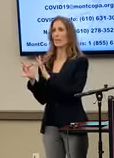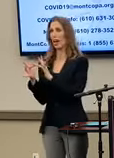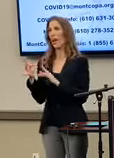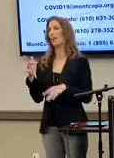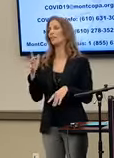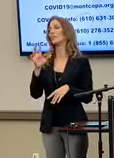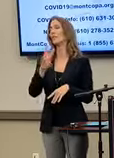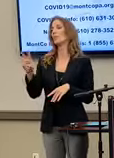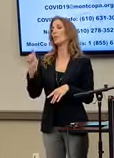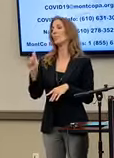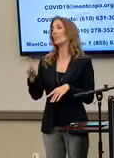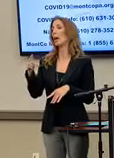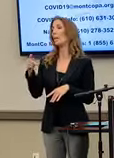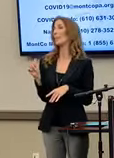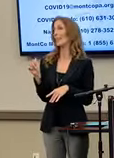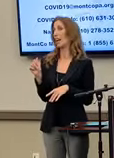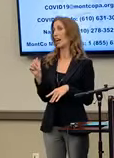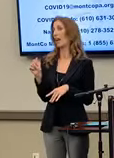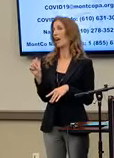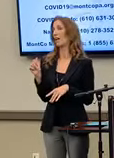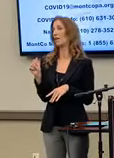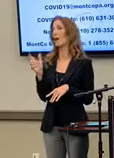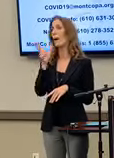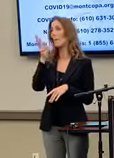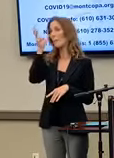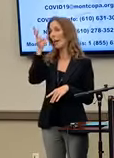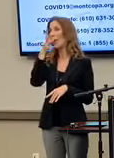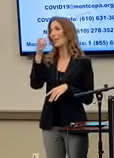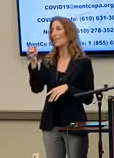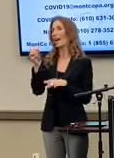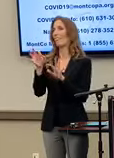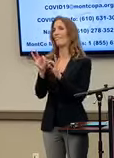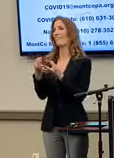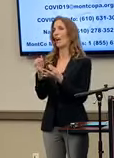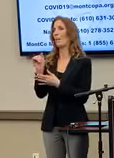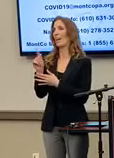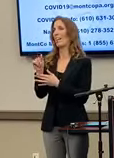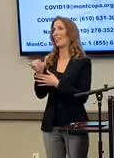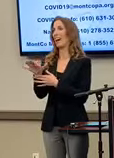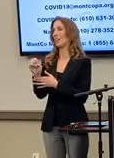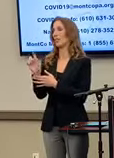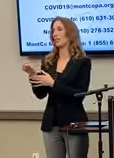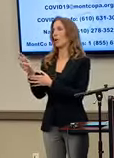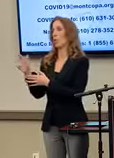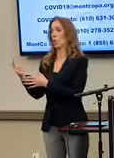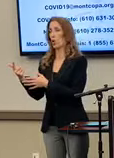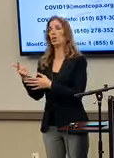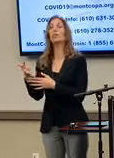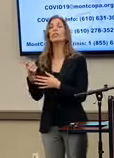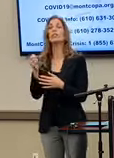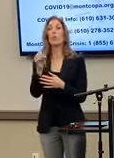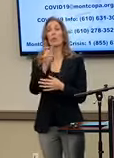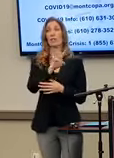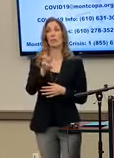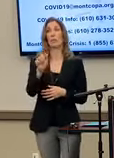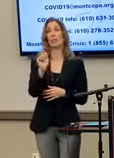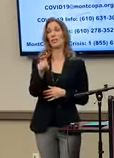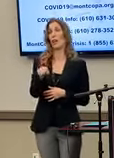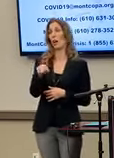.paparentandfamilyalliance.org. And that's www